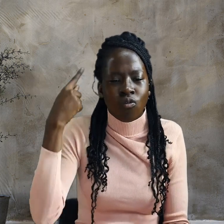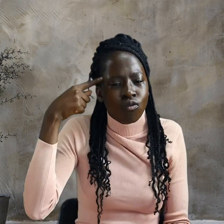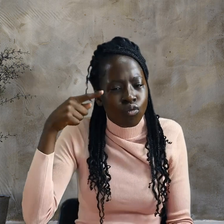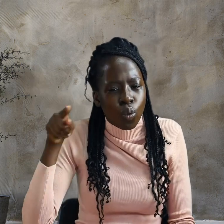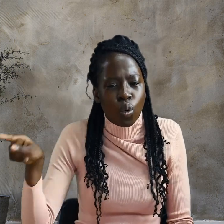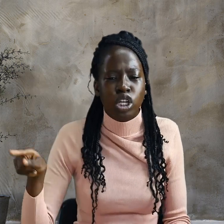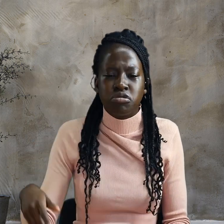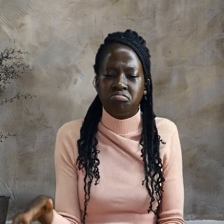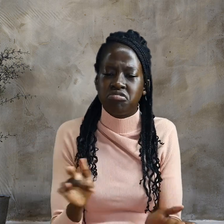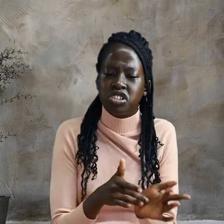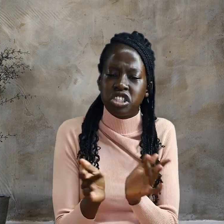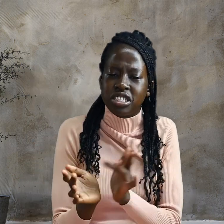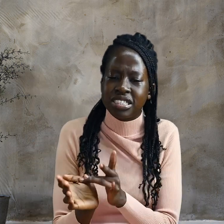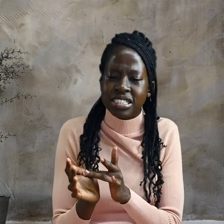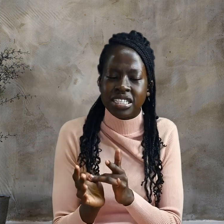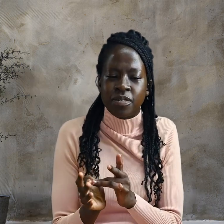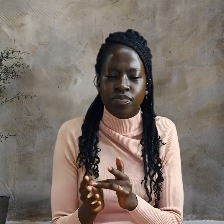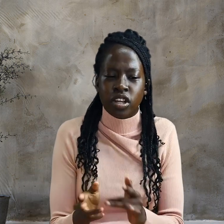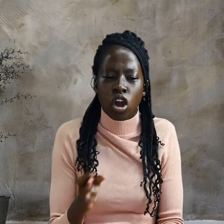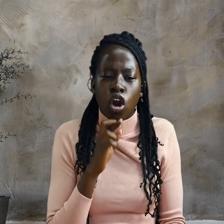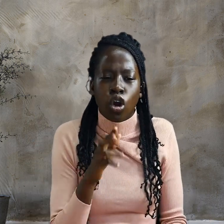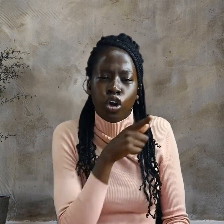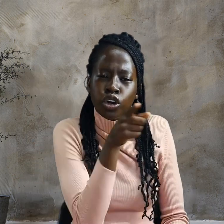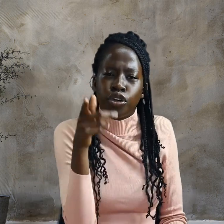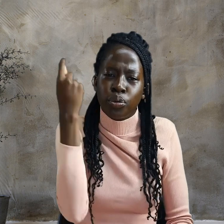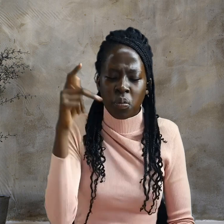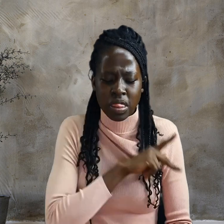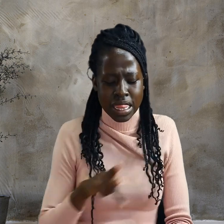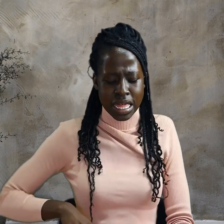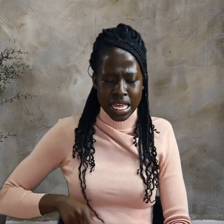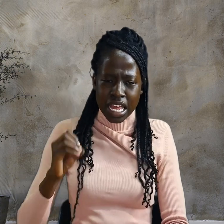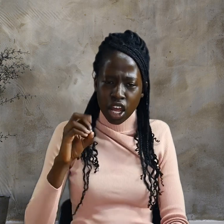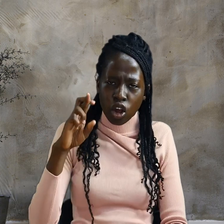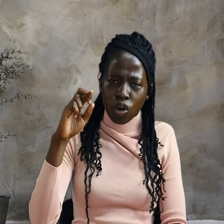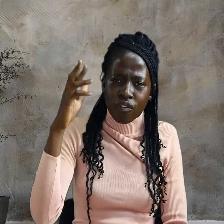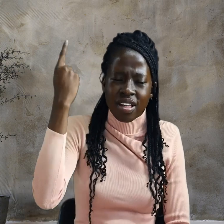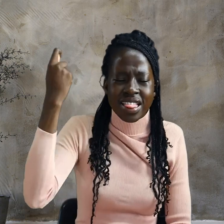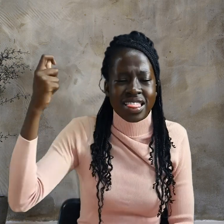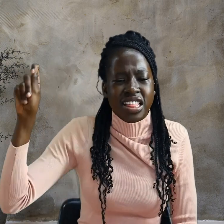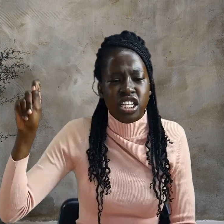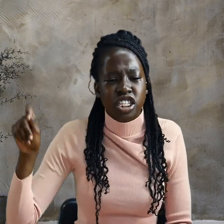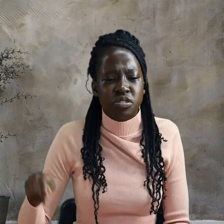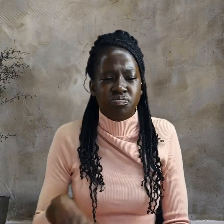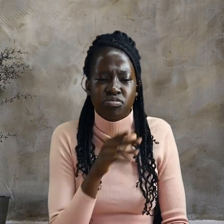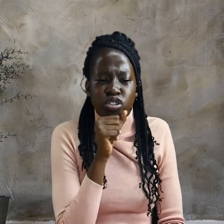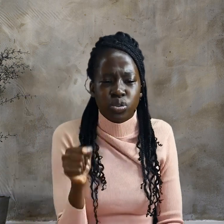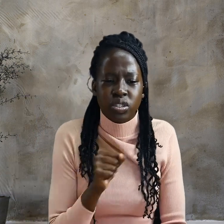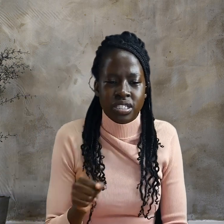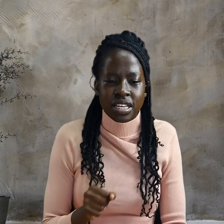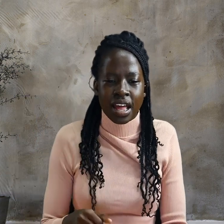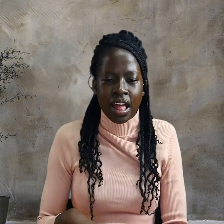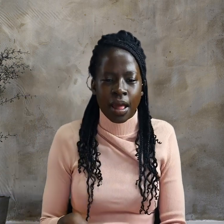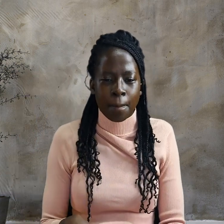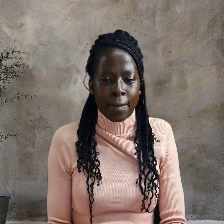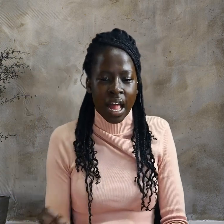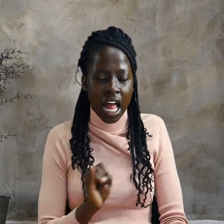idea? Jesus asked, or did others talk to you about me? Am I a Jew? Pilate replied,